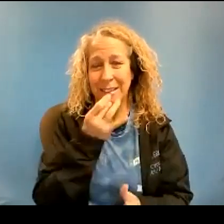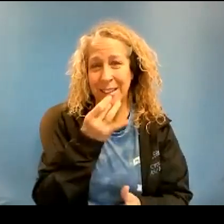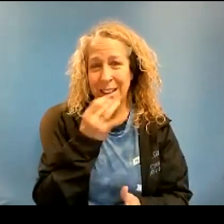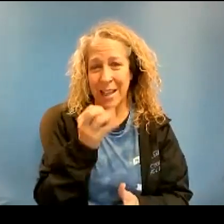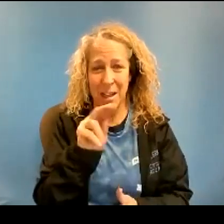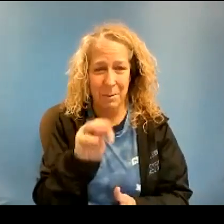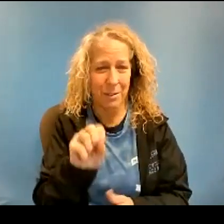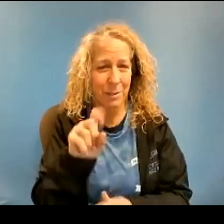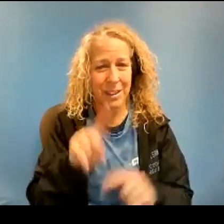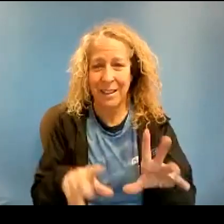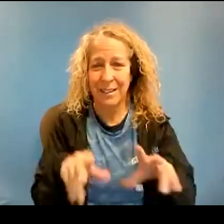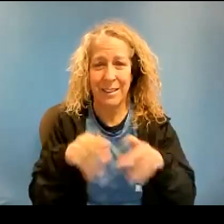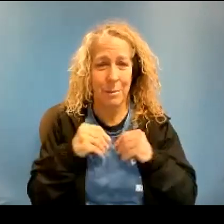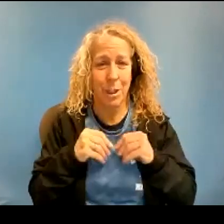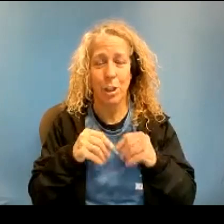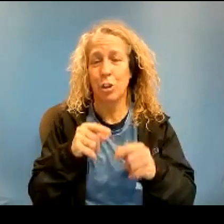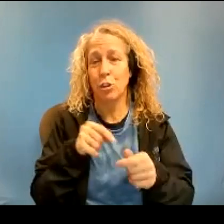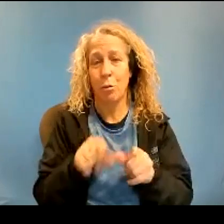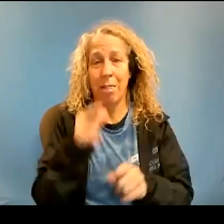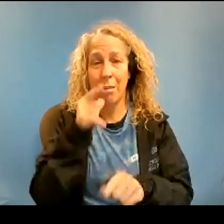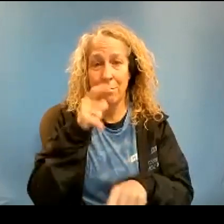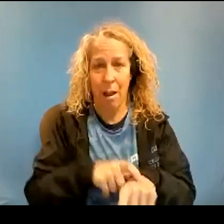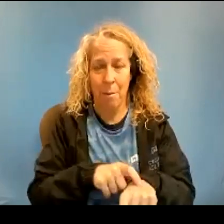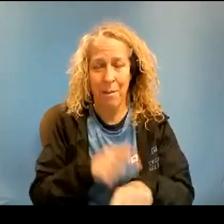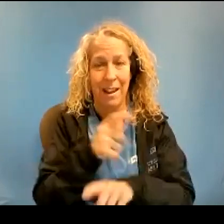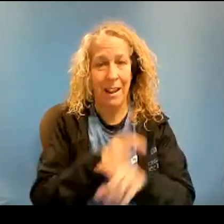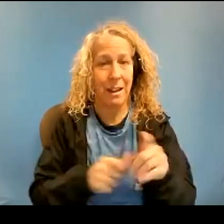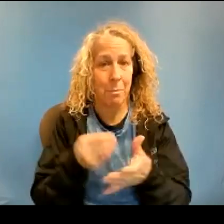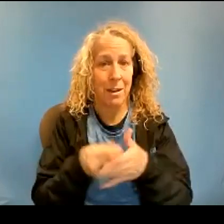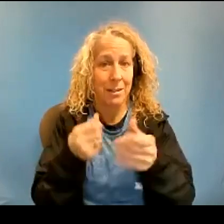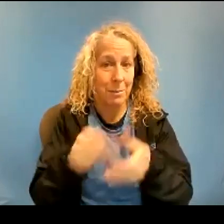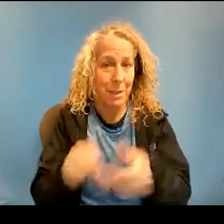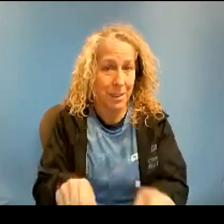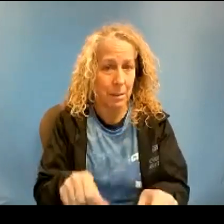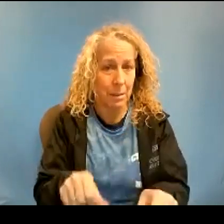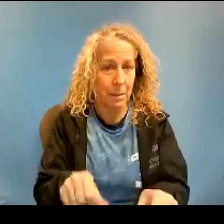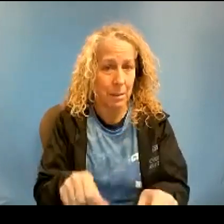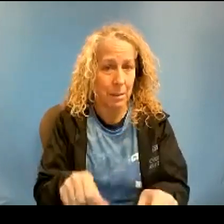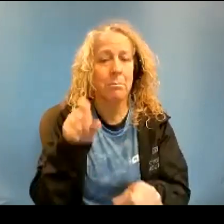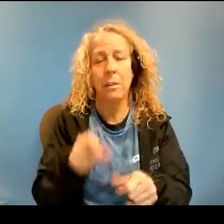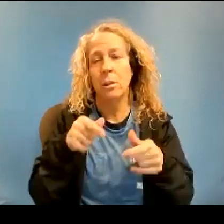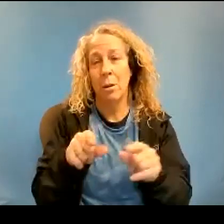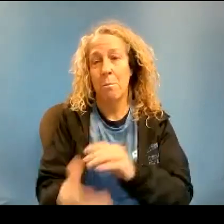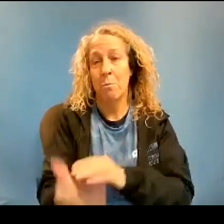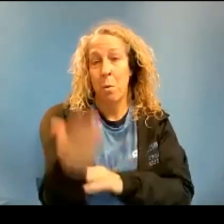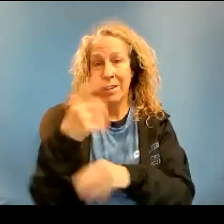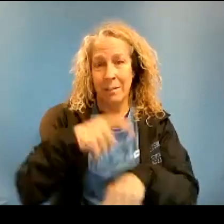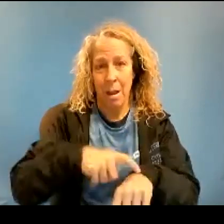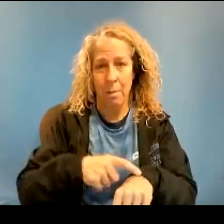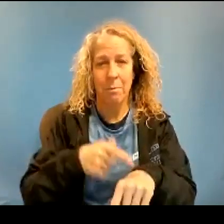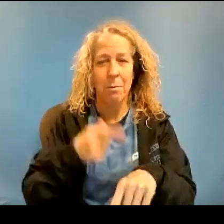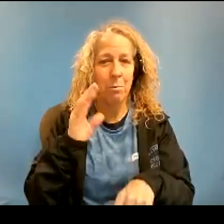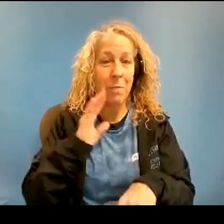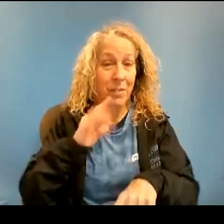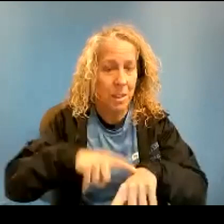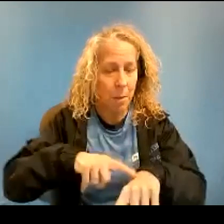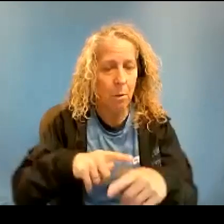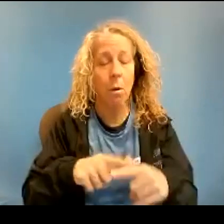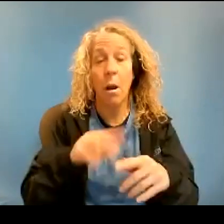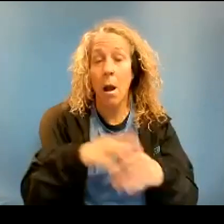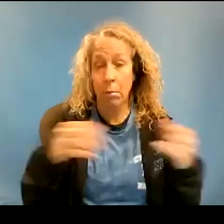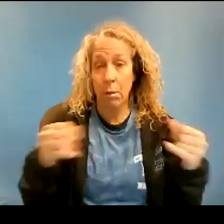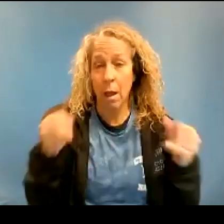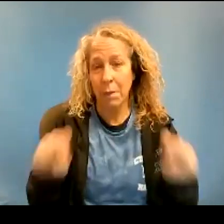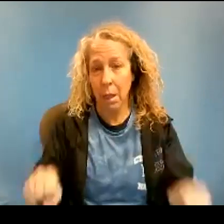cannot take money at lunch, so anyone putting money on their account must do so in the mornings, at breakfast, or online at